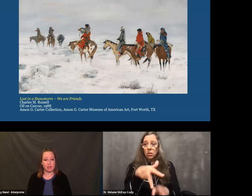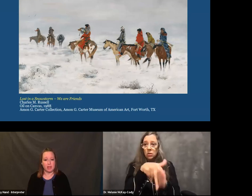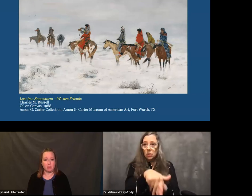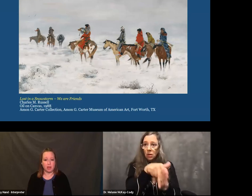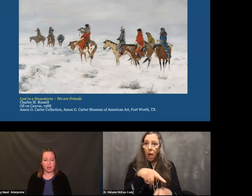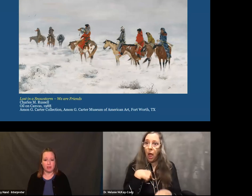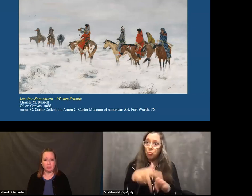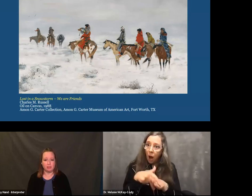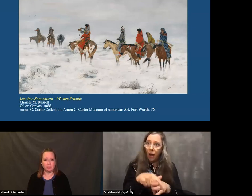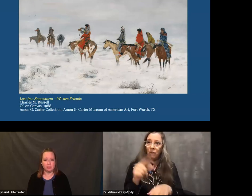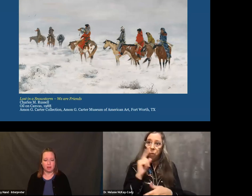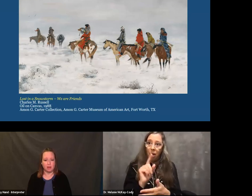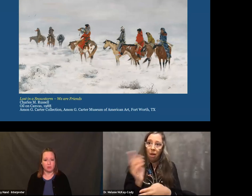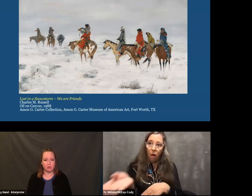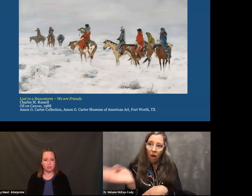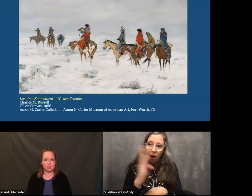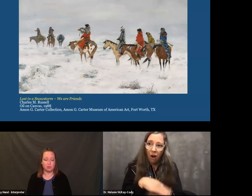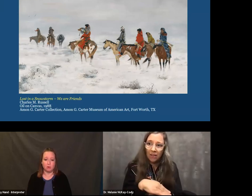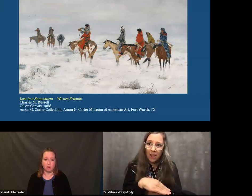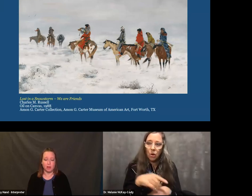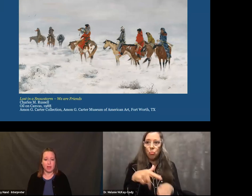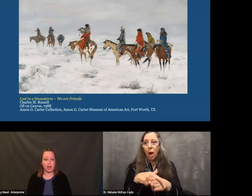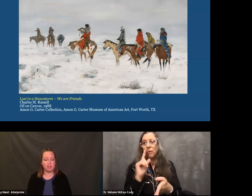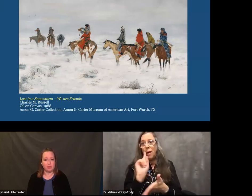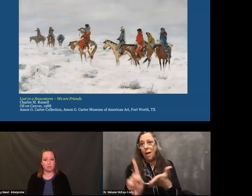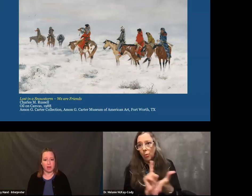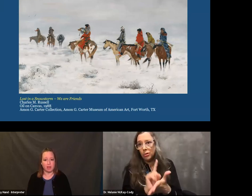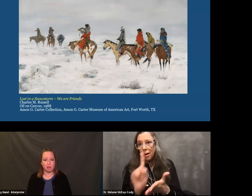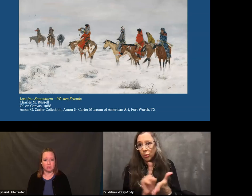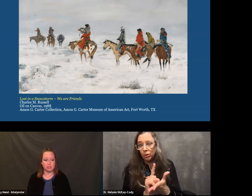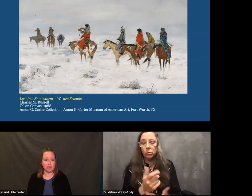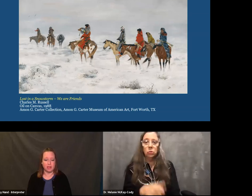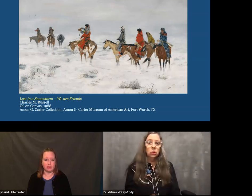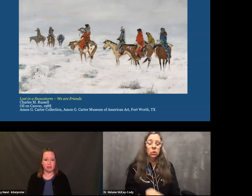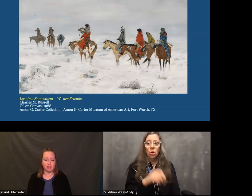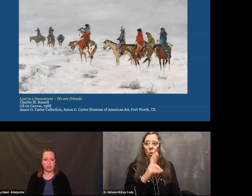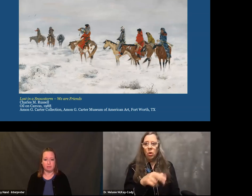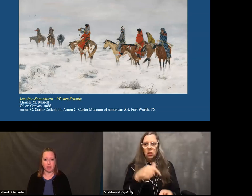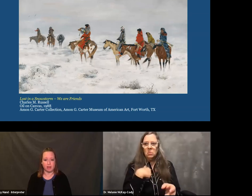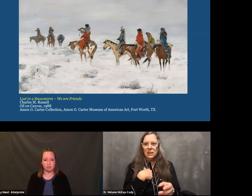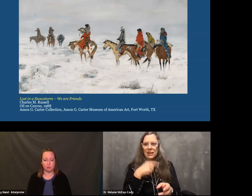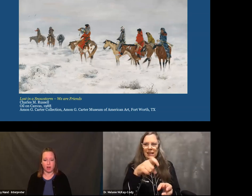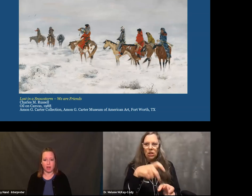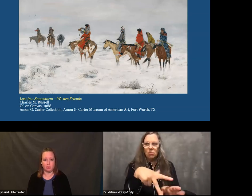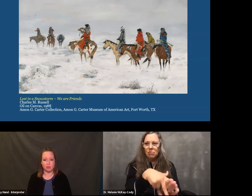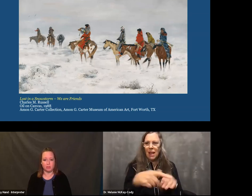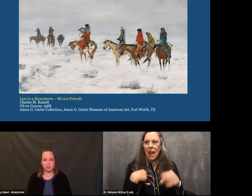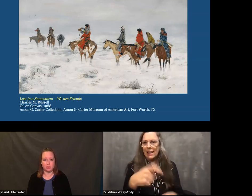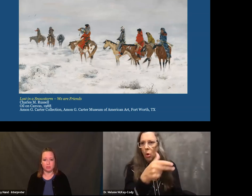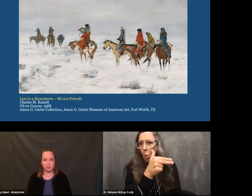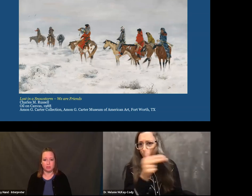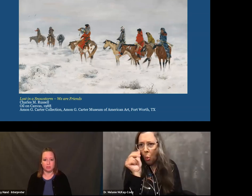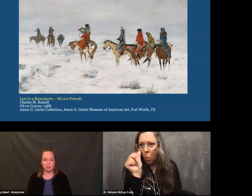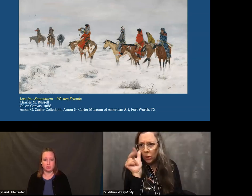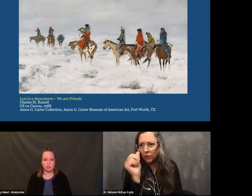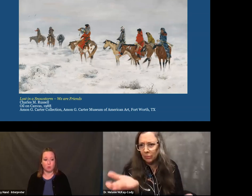he went that way on horse or I've been riding all day. I've been riding for hours